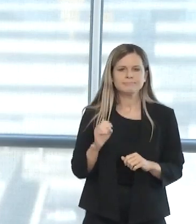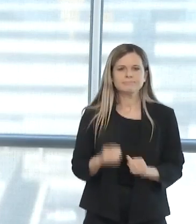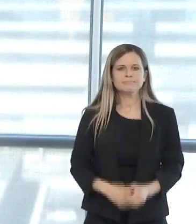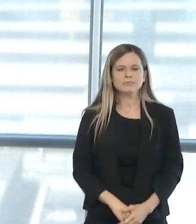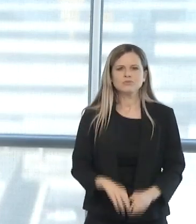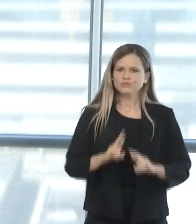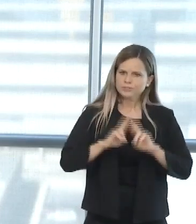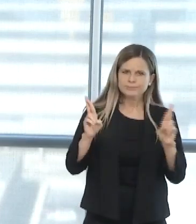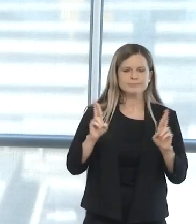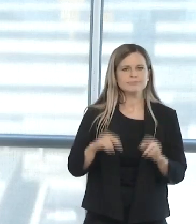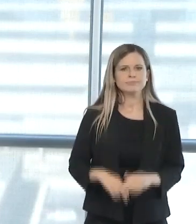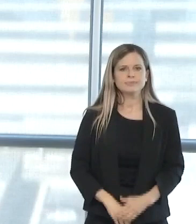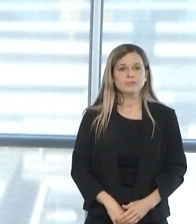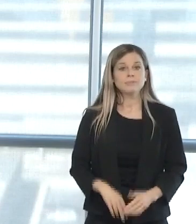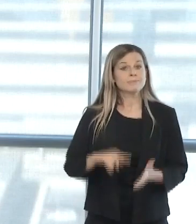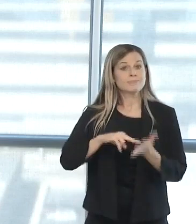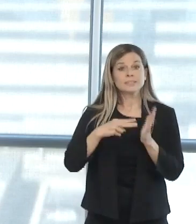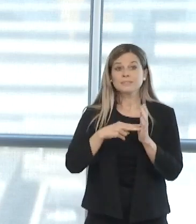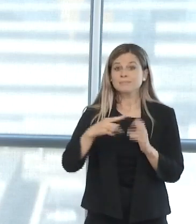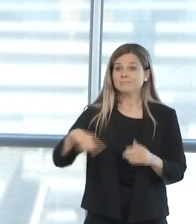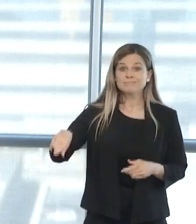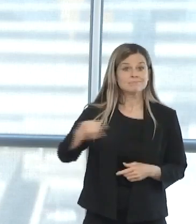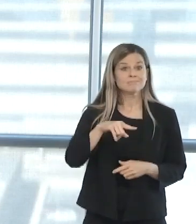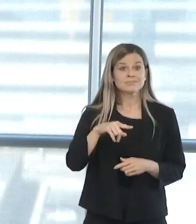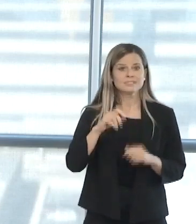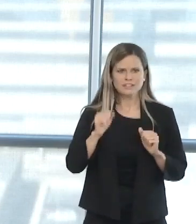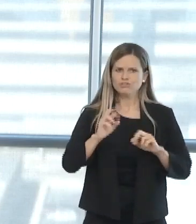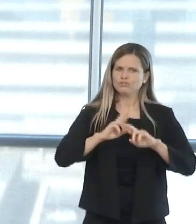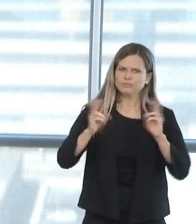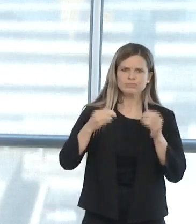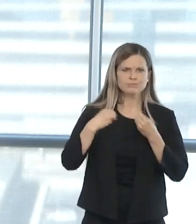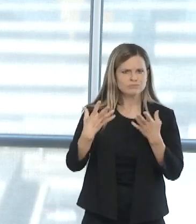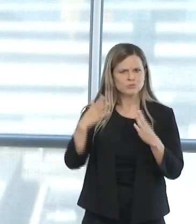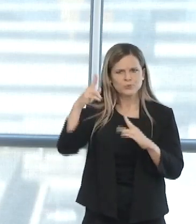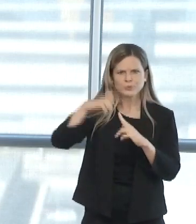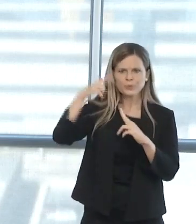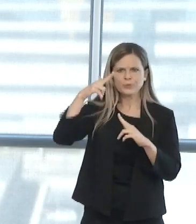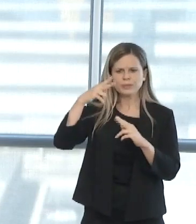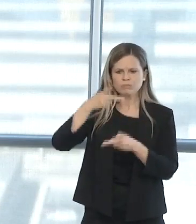can provide the highest quality of care no matter what the scenario.